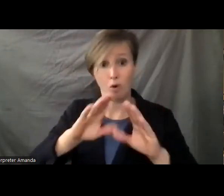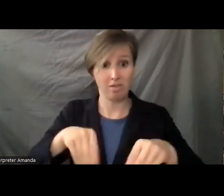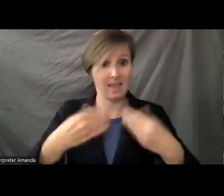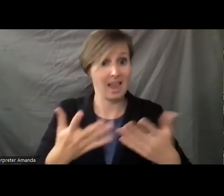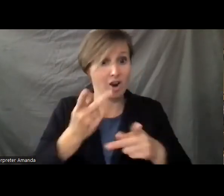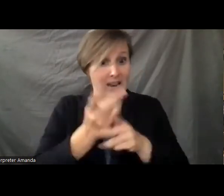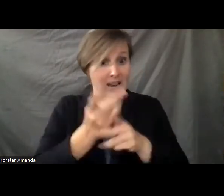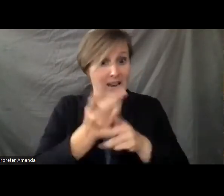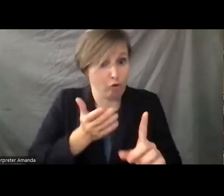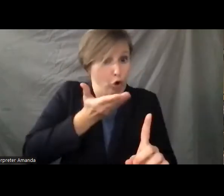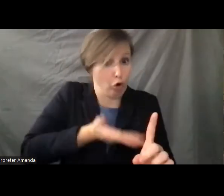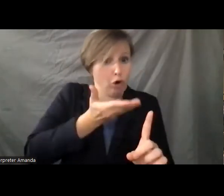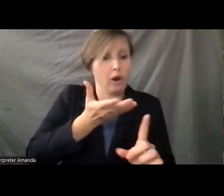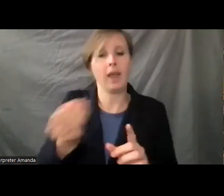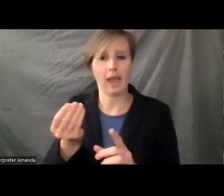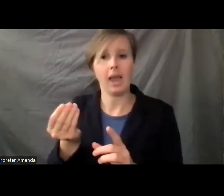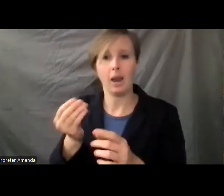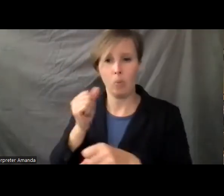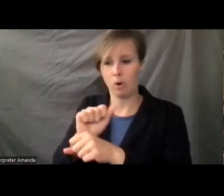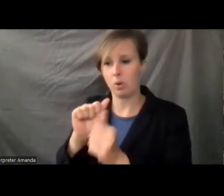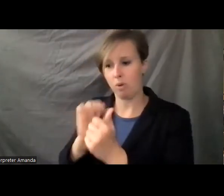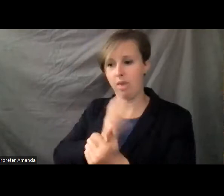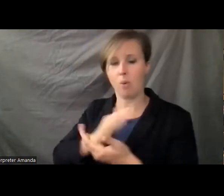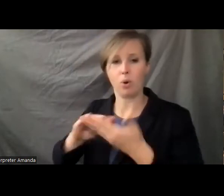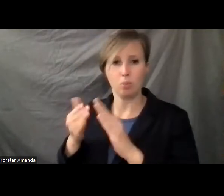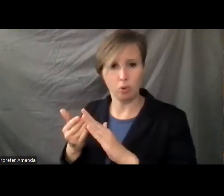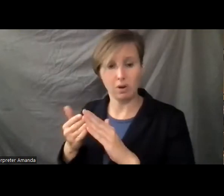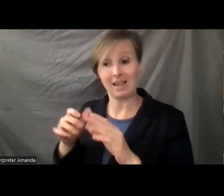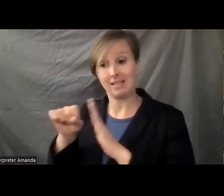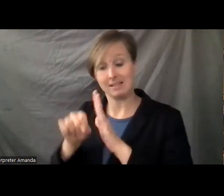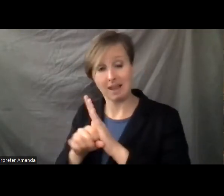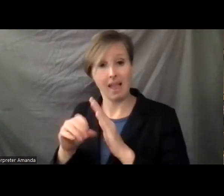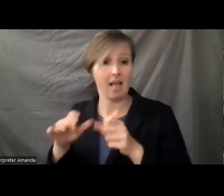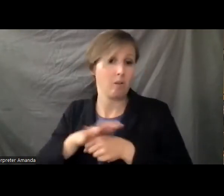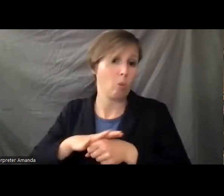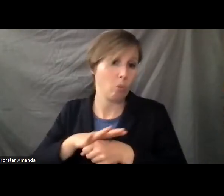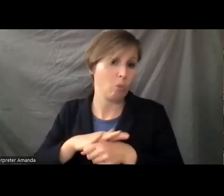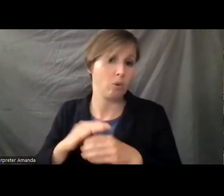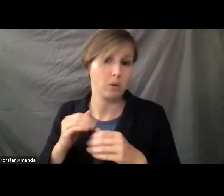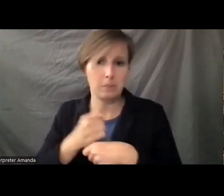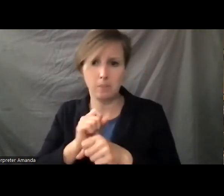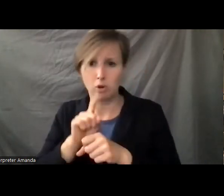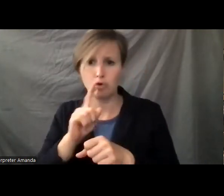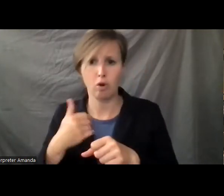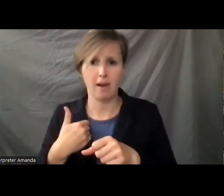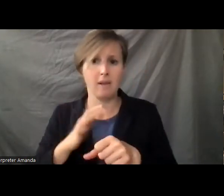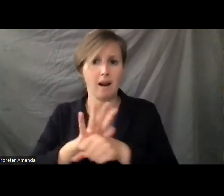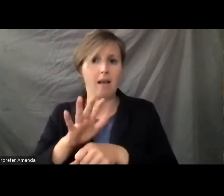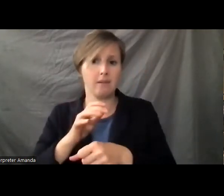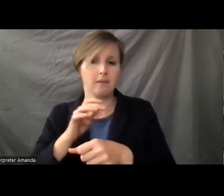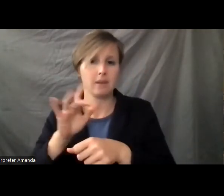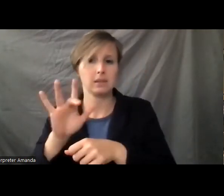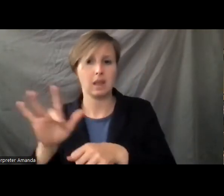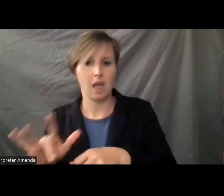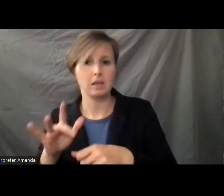also working with our committees and our communities at the state and local level to ensure that there are enough slots to